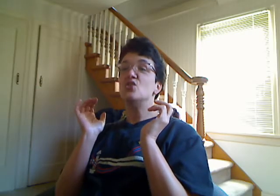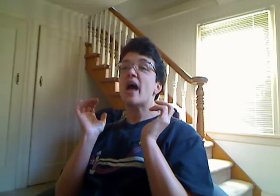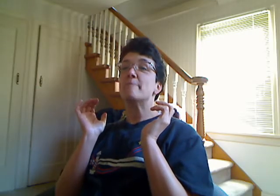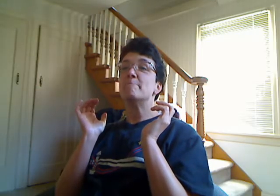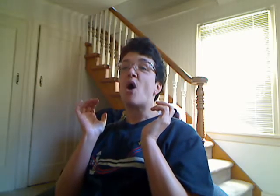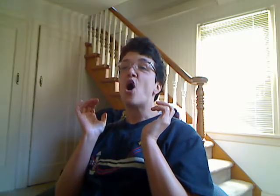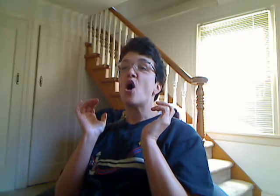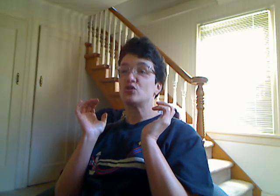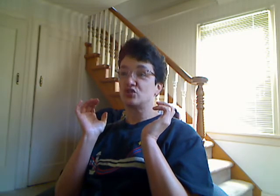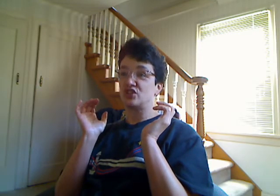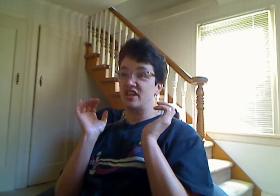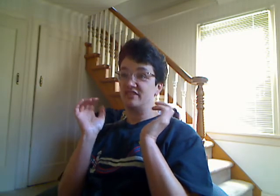You have balls, kid.